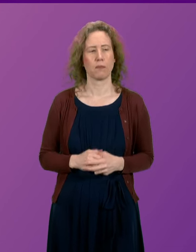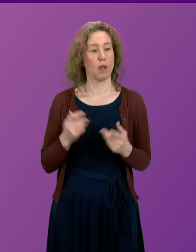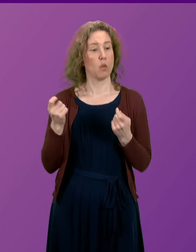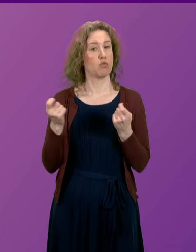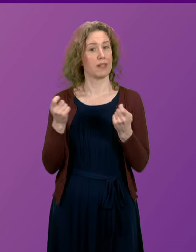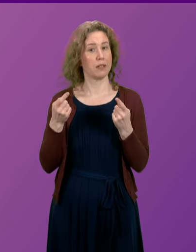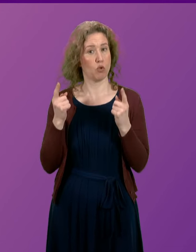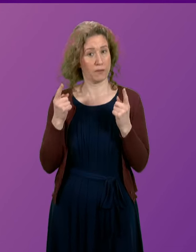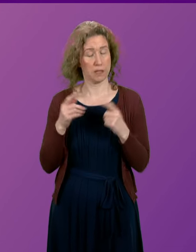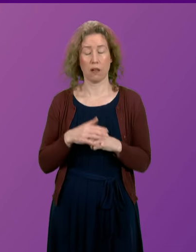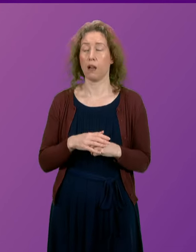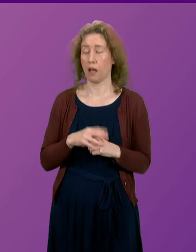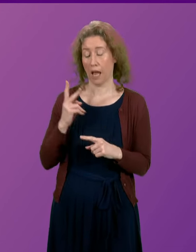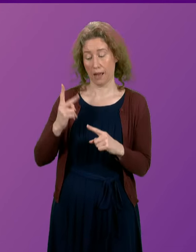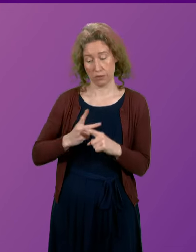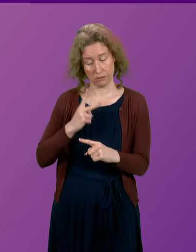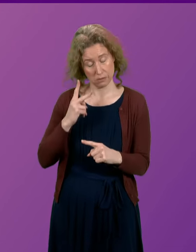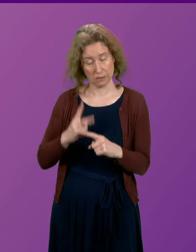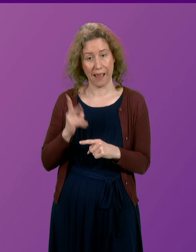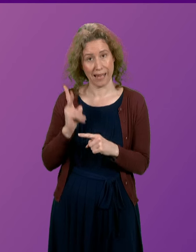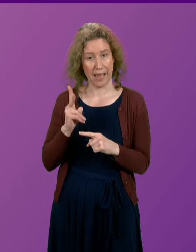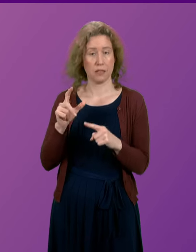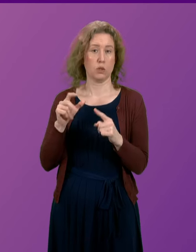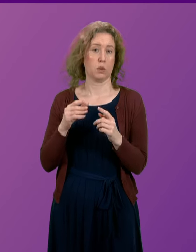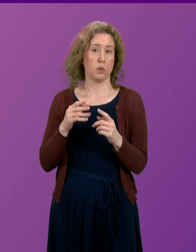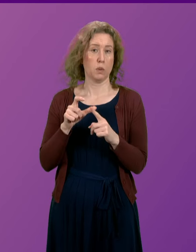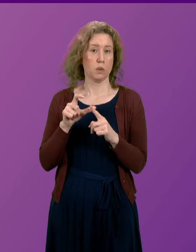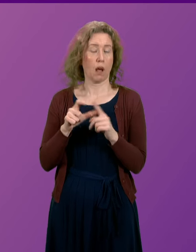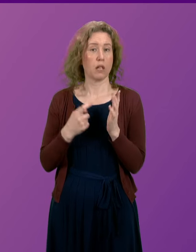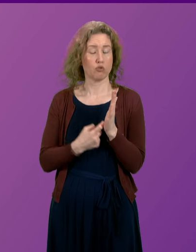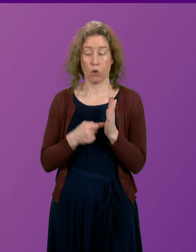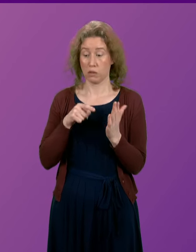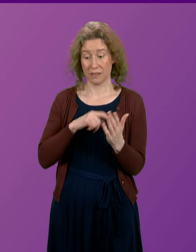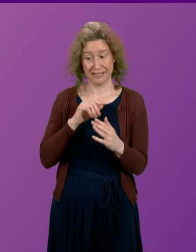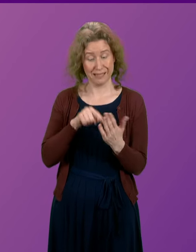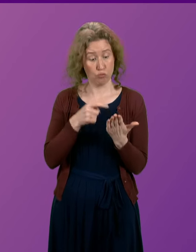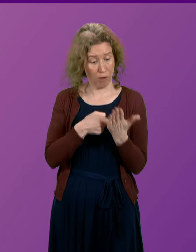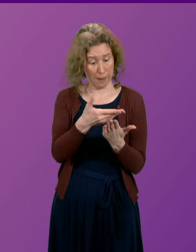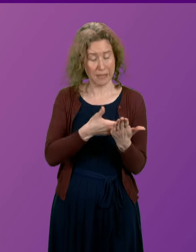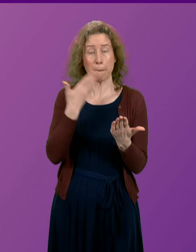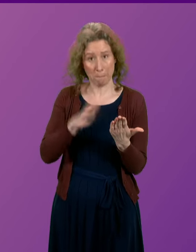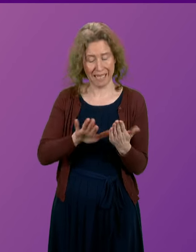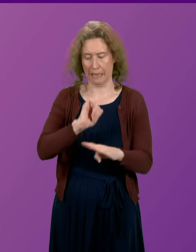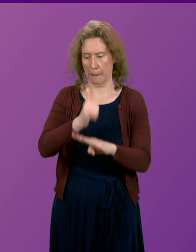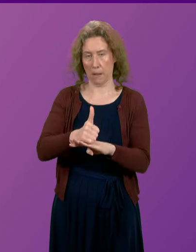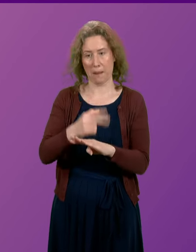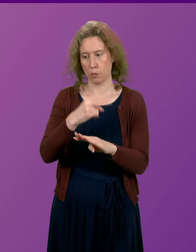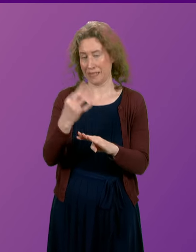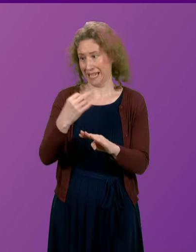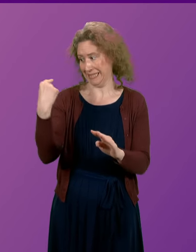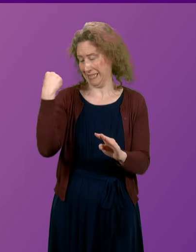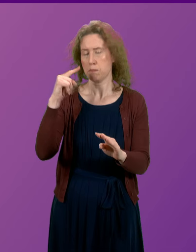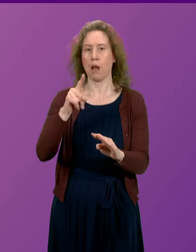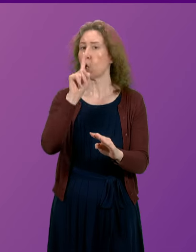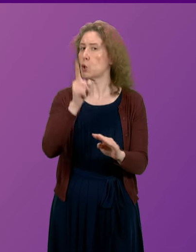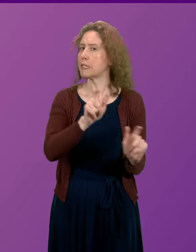I do reiterate to Mr Ross that these recommendations were implemented, but they were found to be unable to be